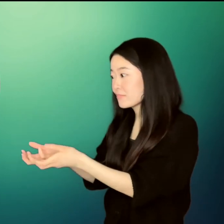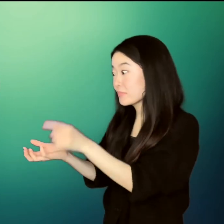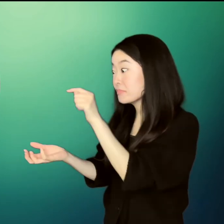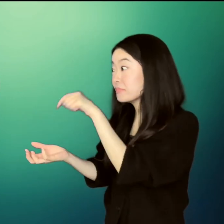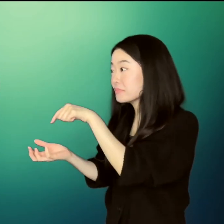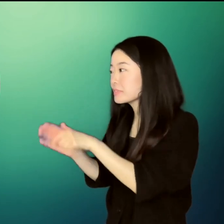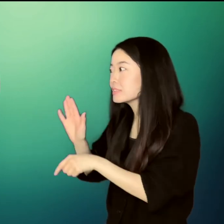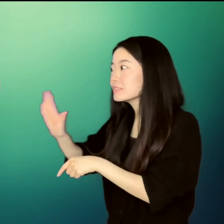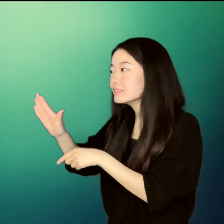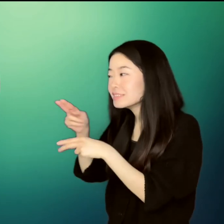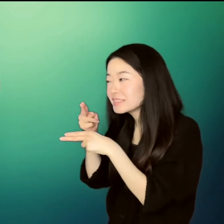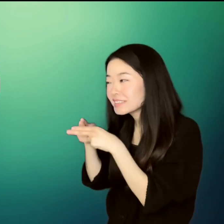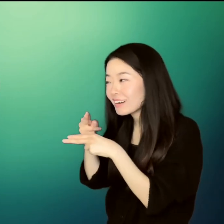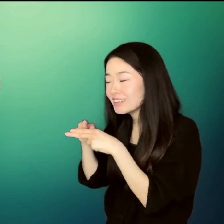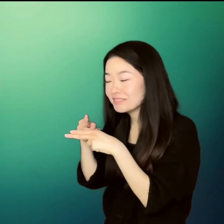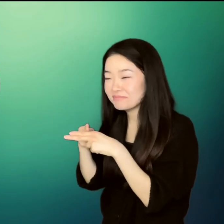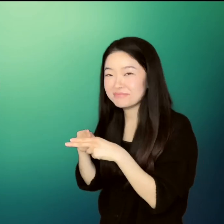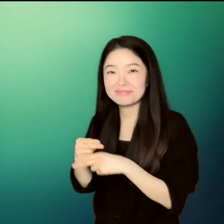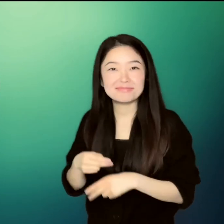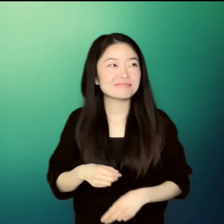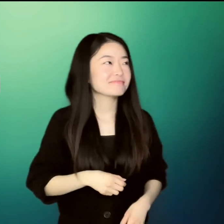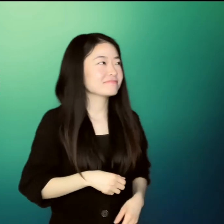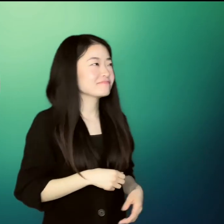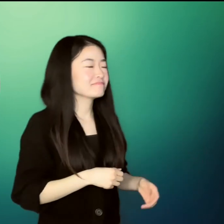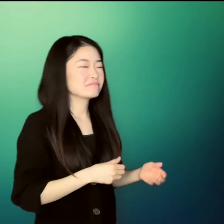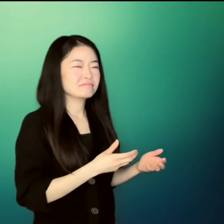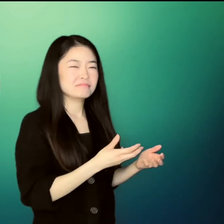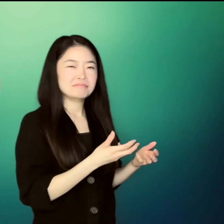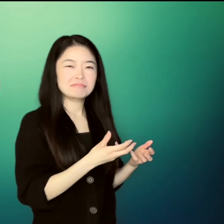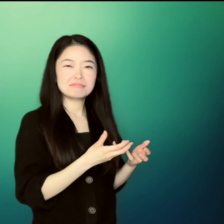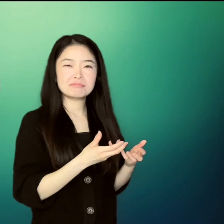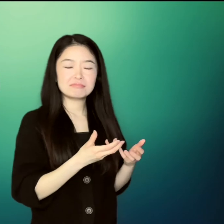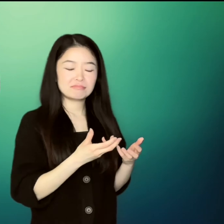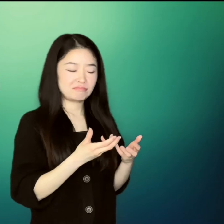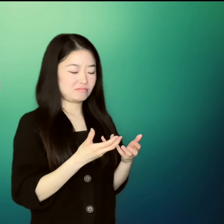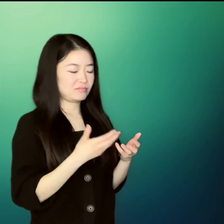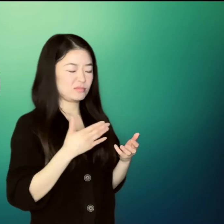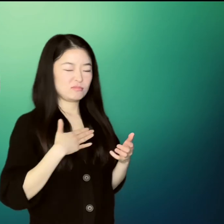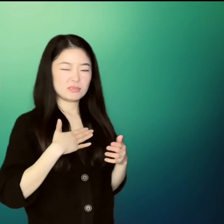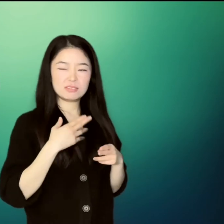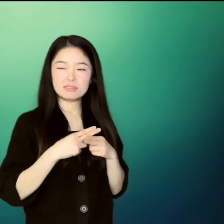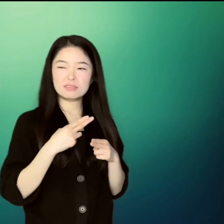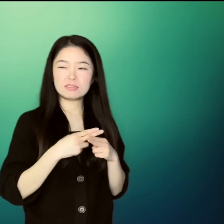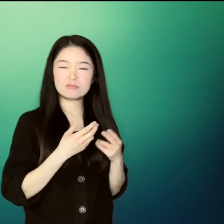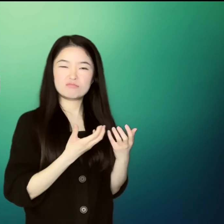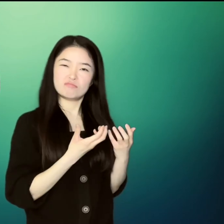Your name is inside, she had said. My name? Un He had wondered.